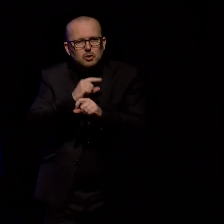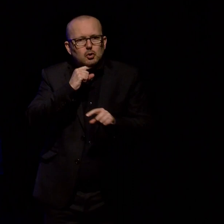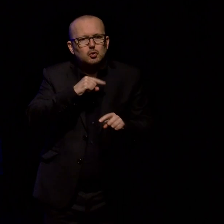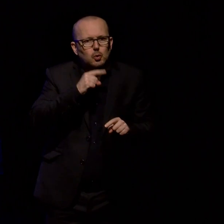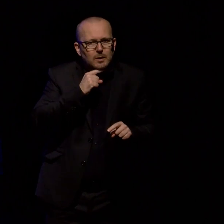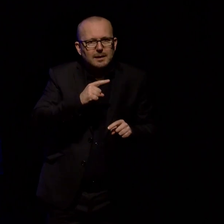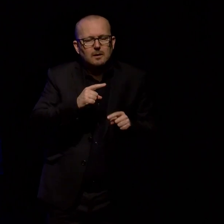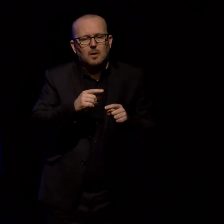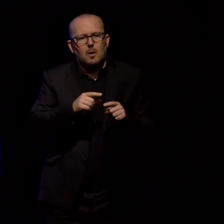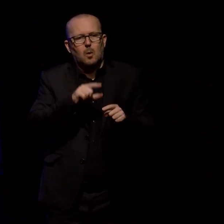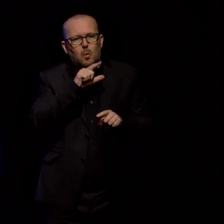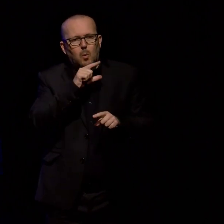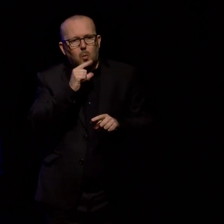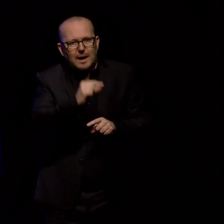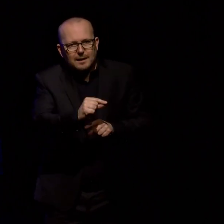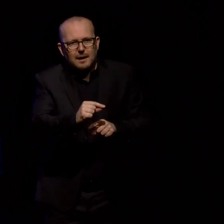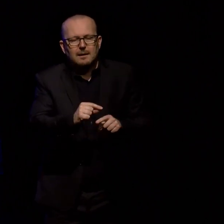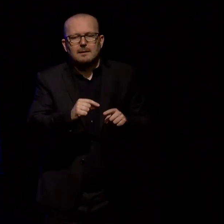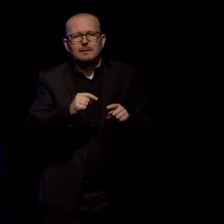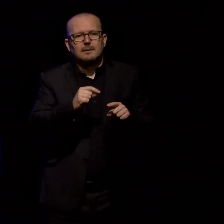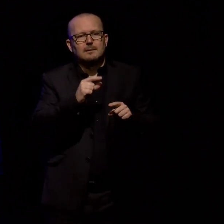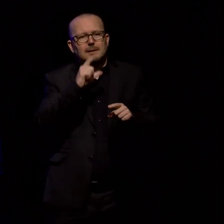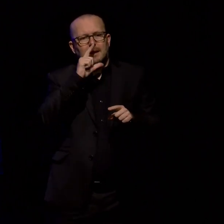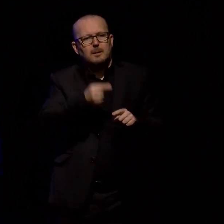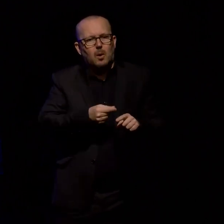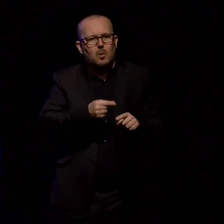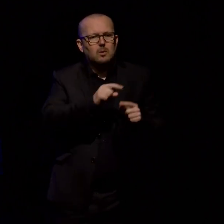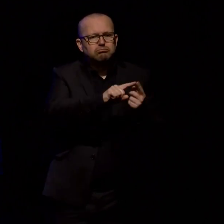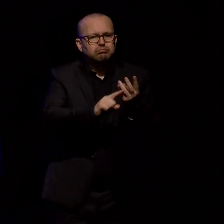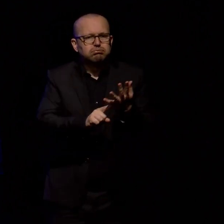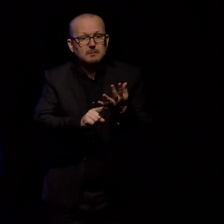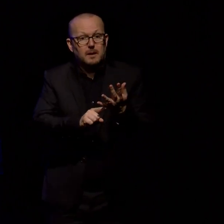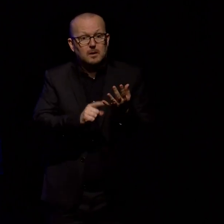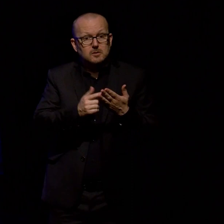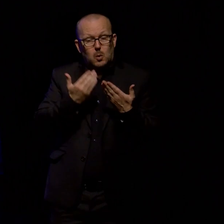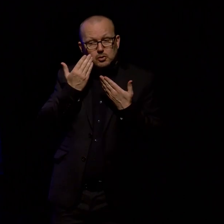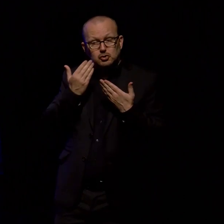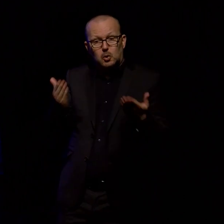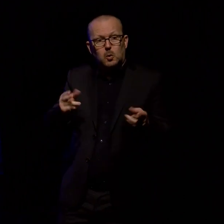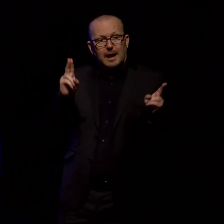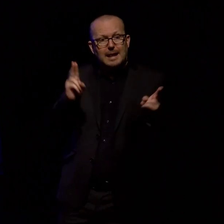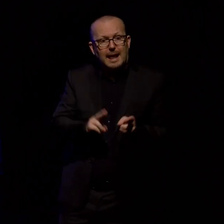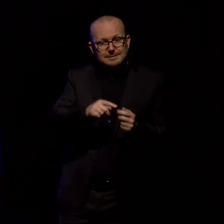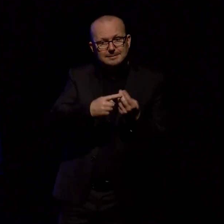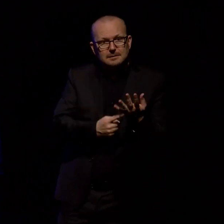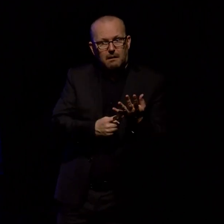Kia Kākapō and even though we showed less people saw a lot more